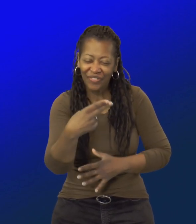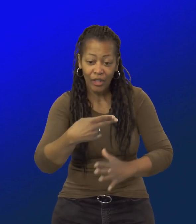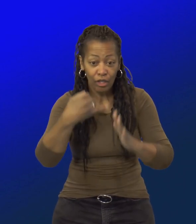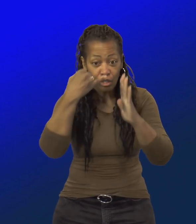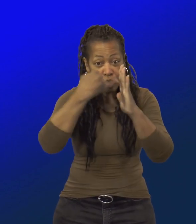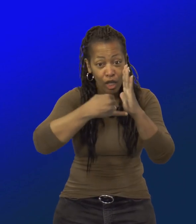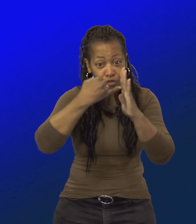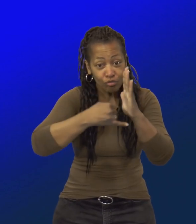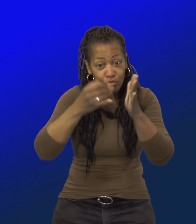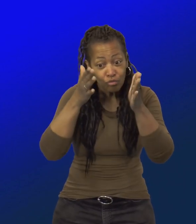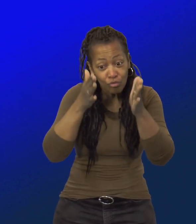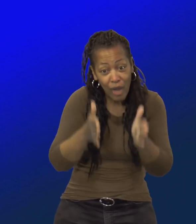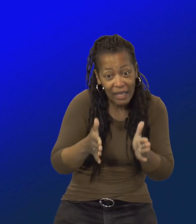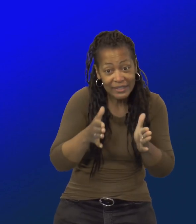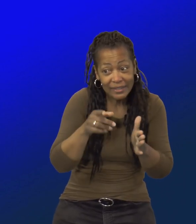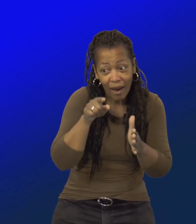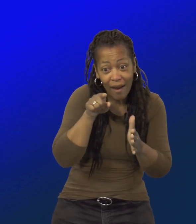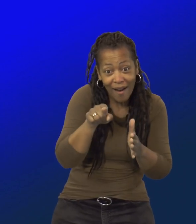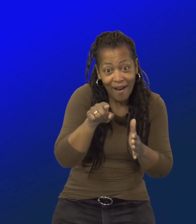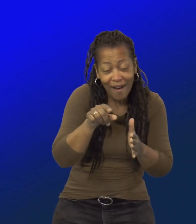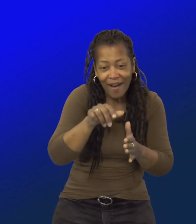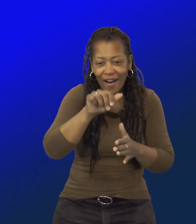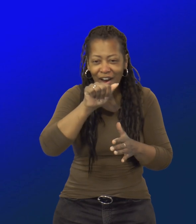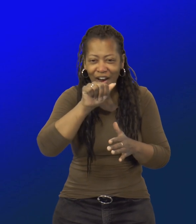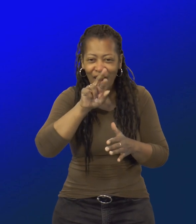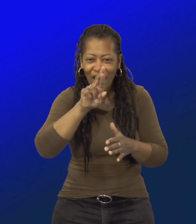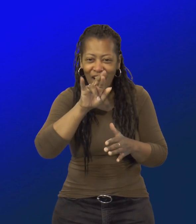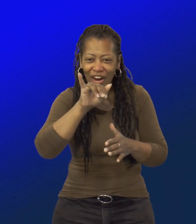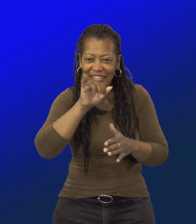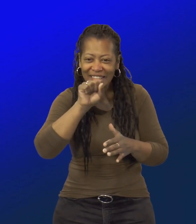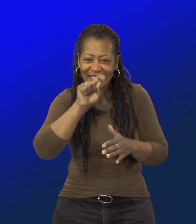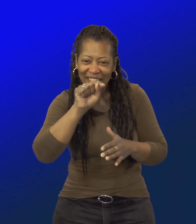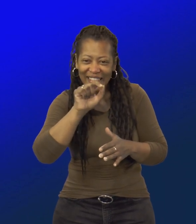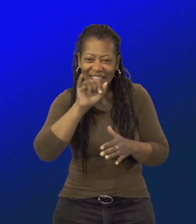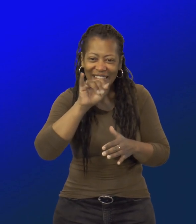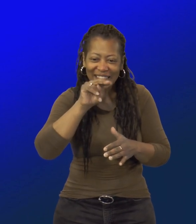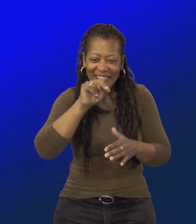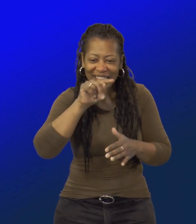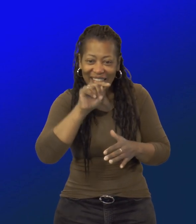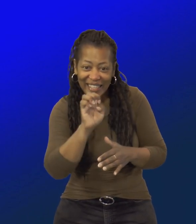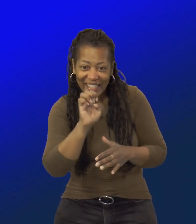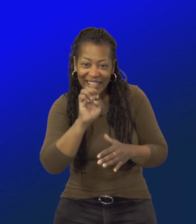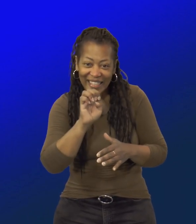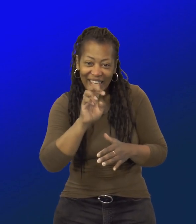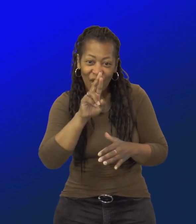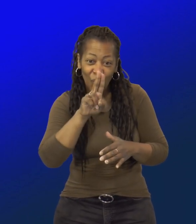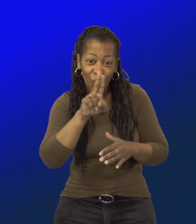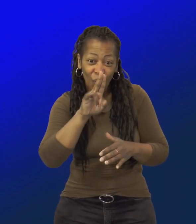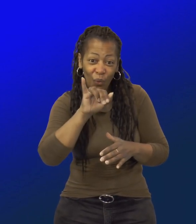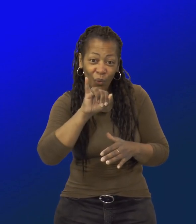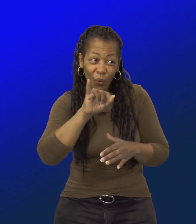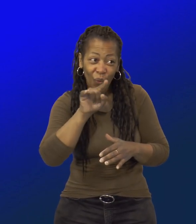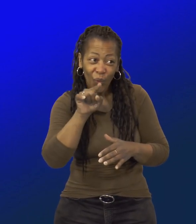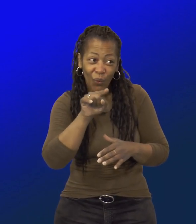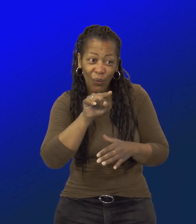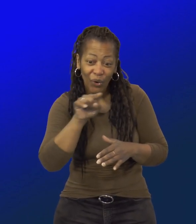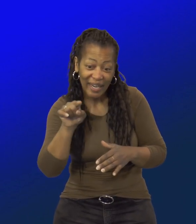illustrated by Aristes Ruiz and Joe